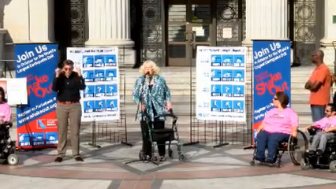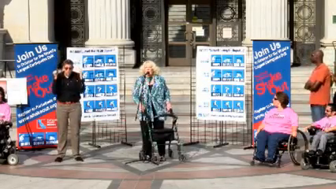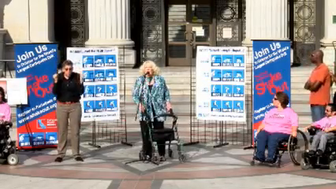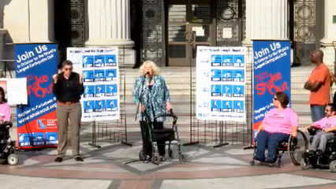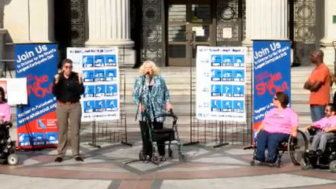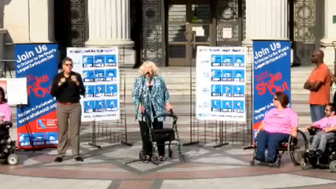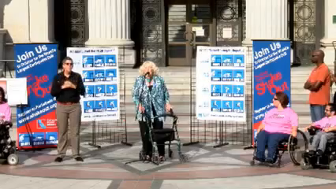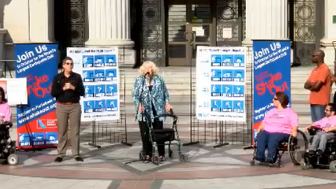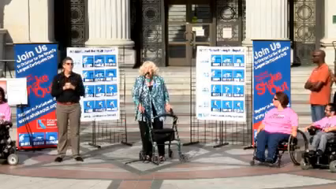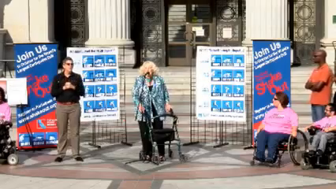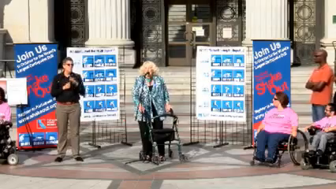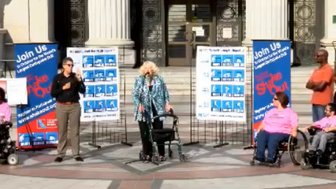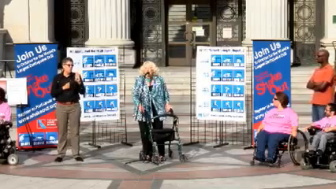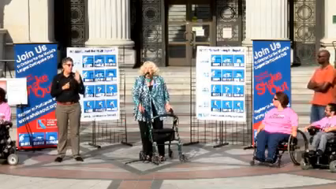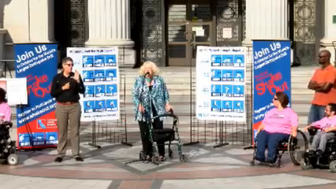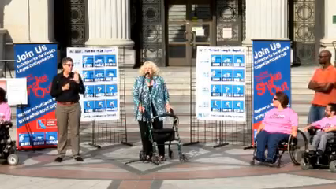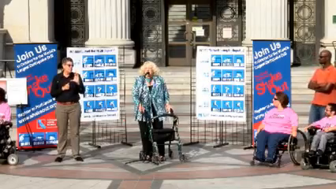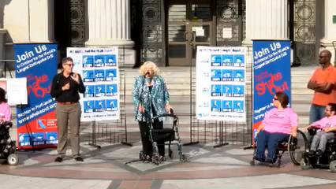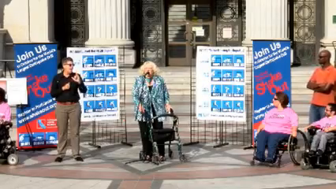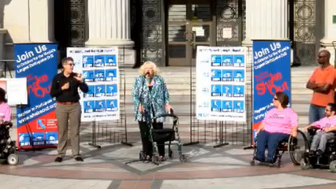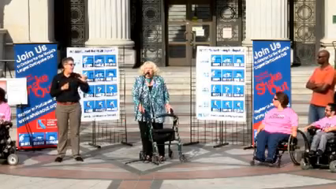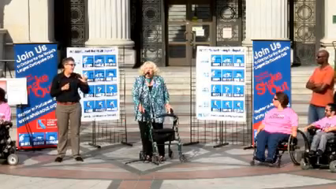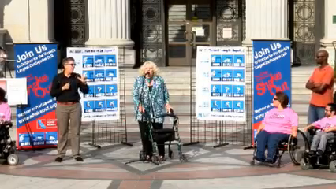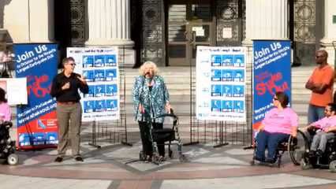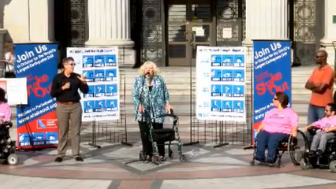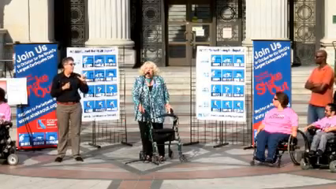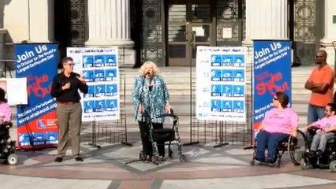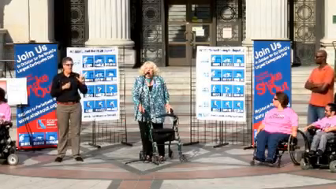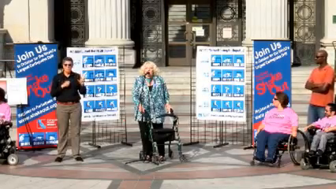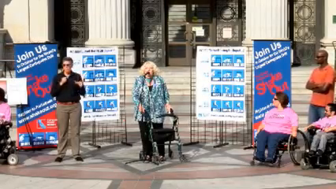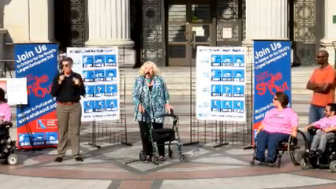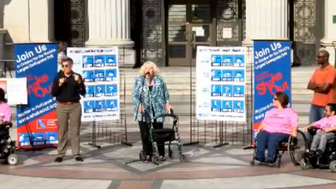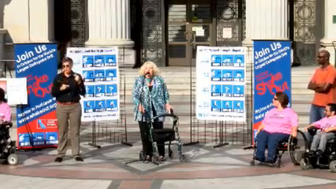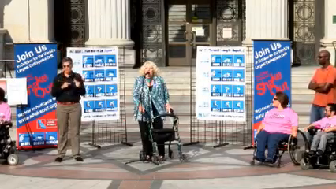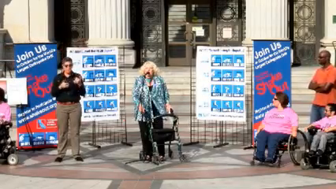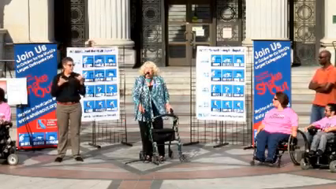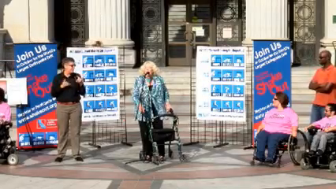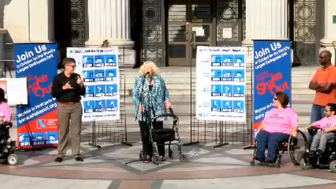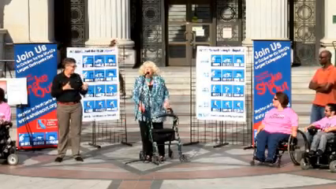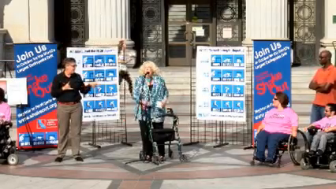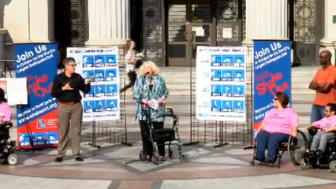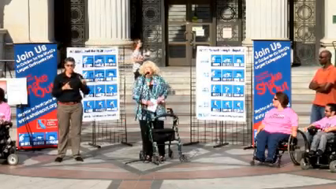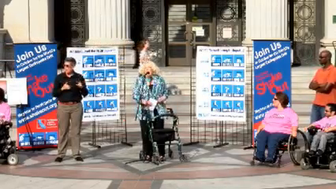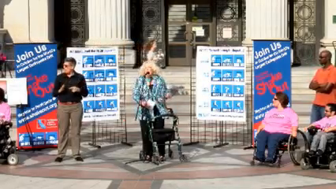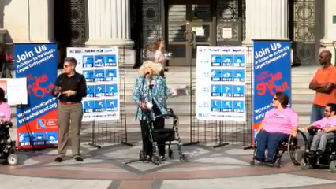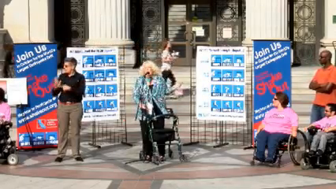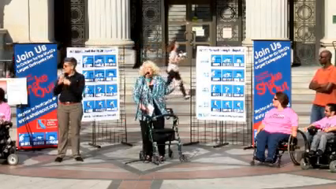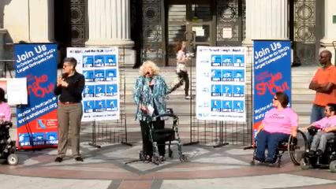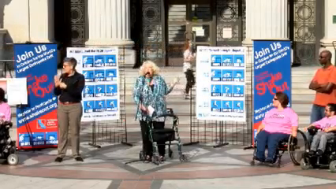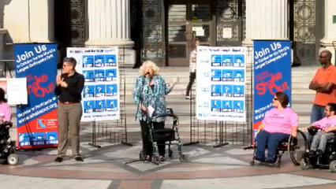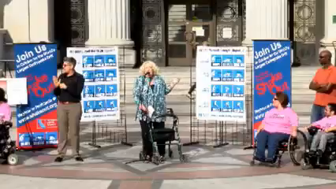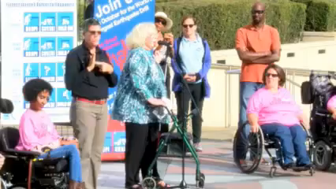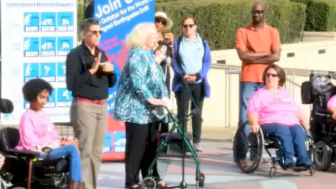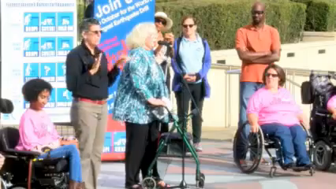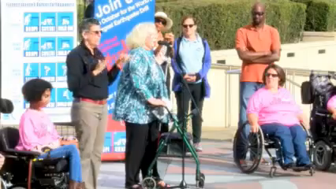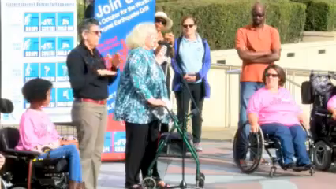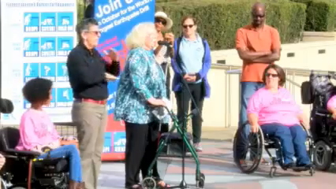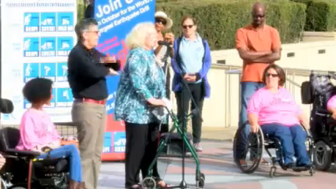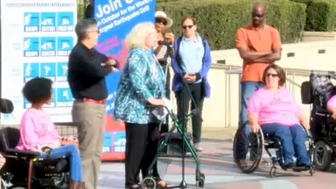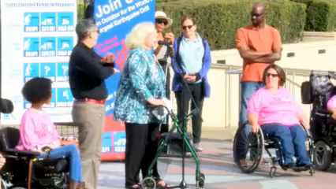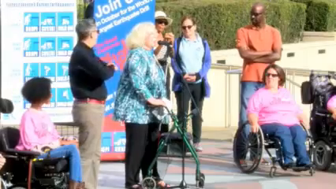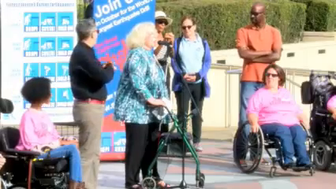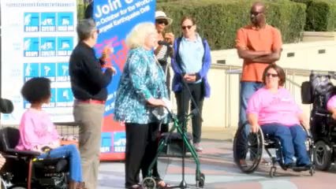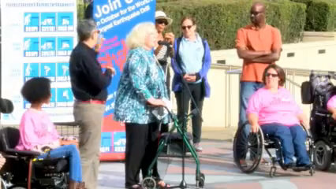Berkeley CIL has been very generous, and they're going to demonstrate. We also have a table up here